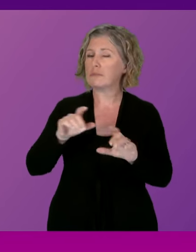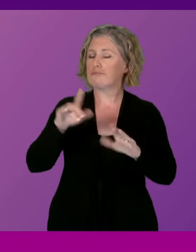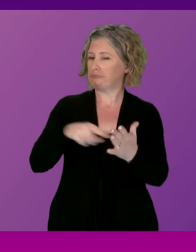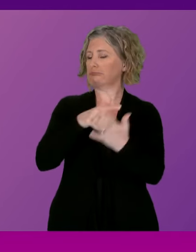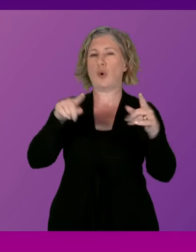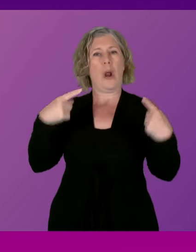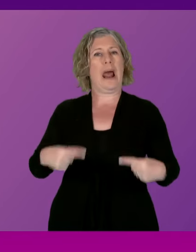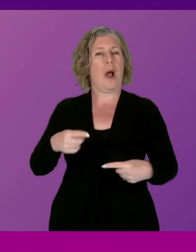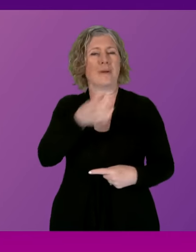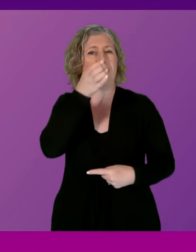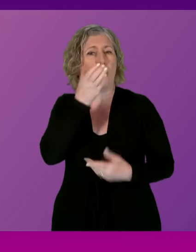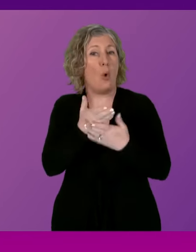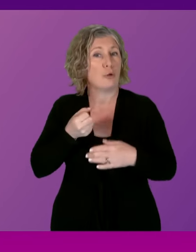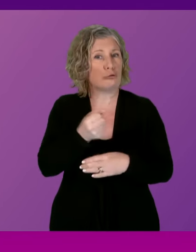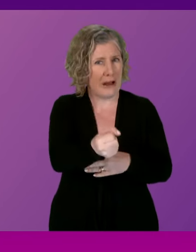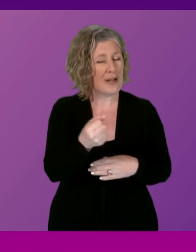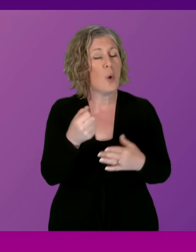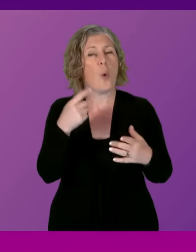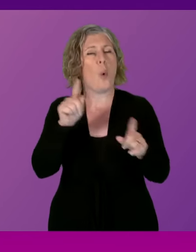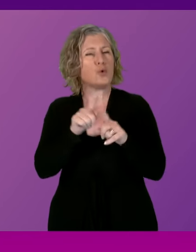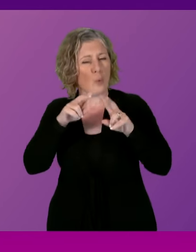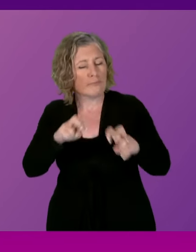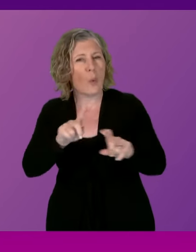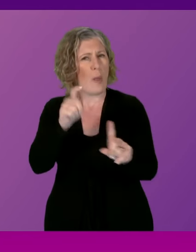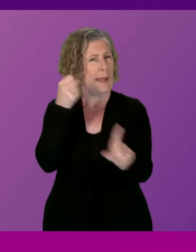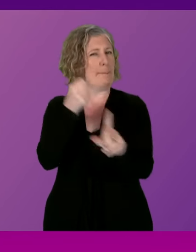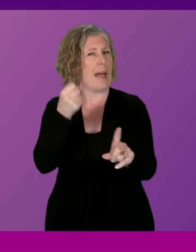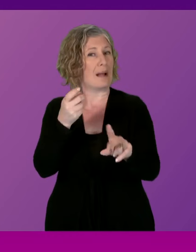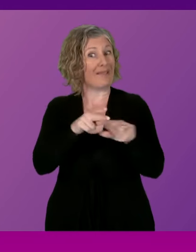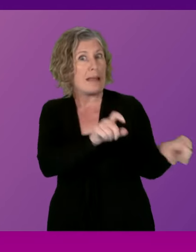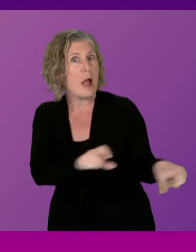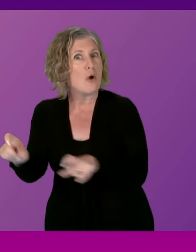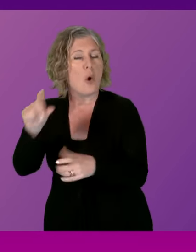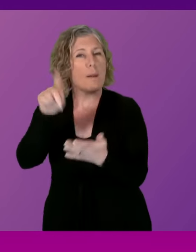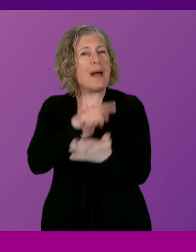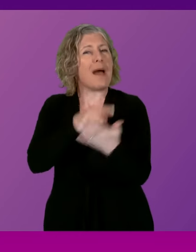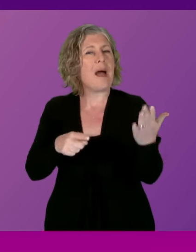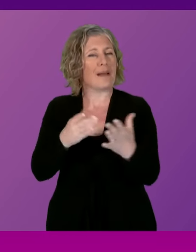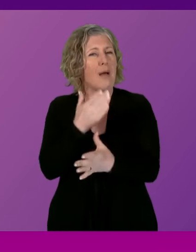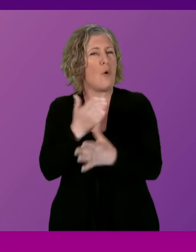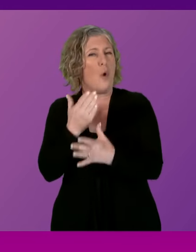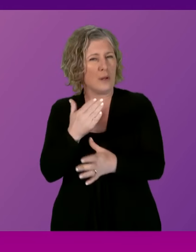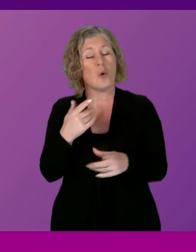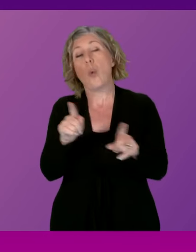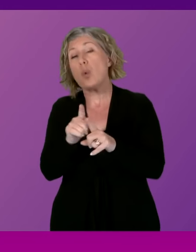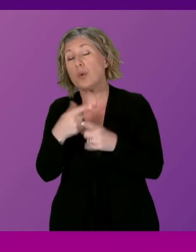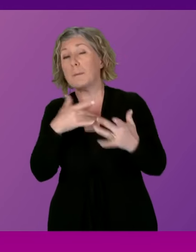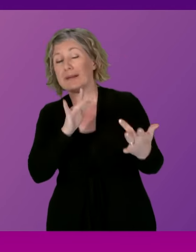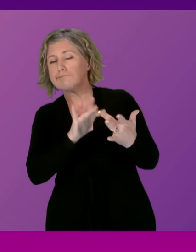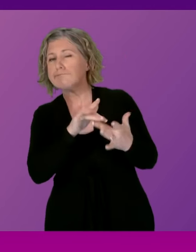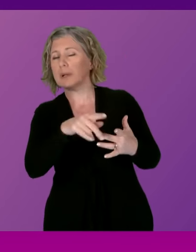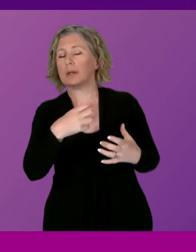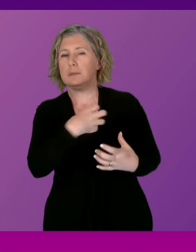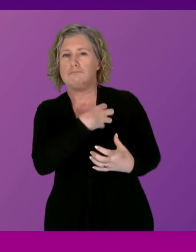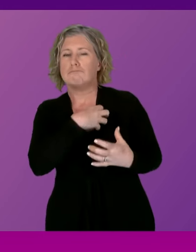impacts are indeed assessed. Following a meeting last month, we've also written to trade union leaders asking for their views on the